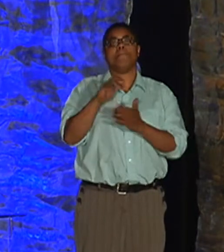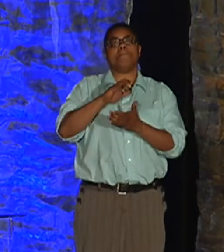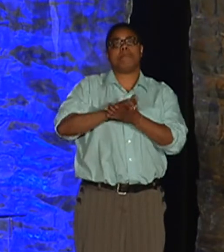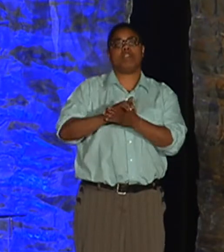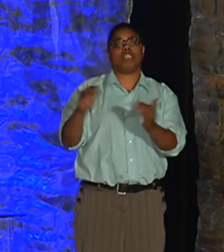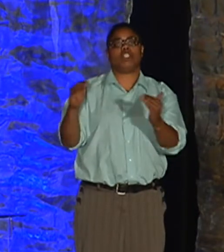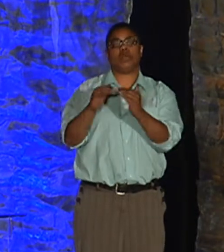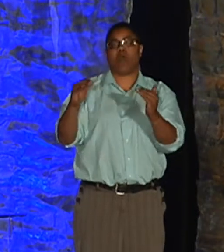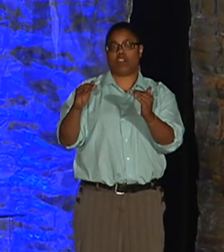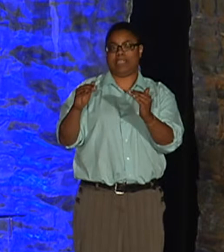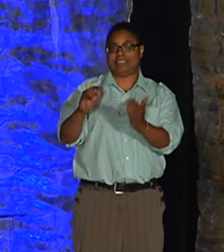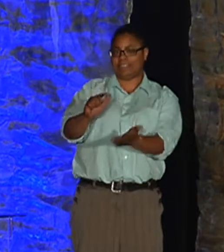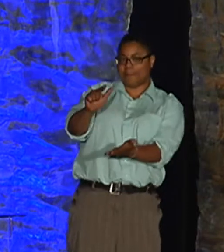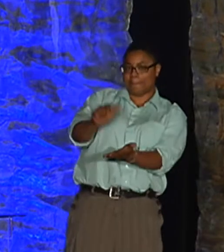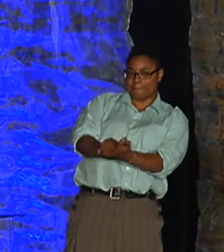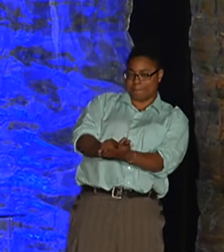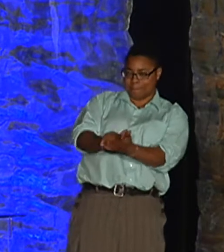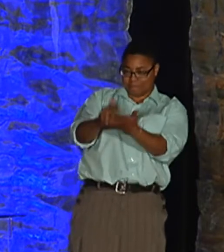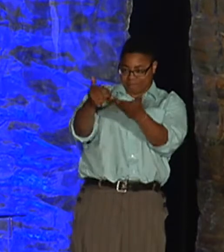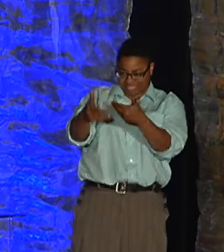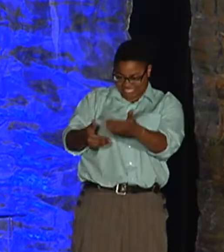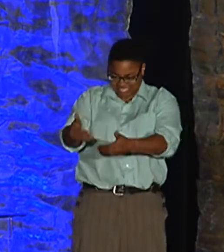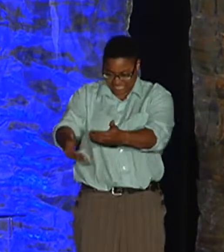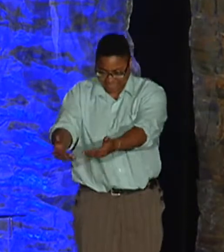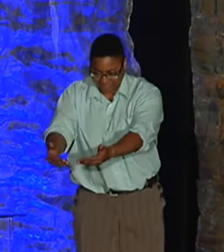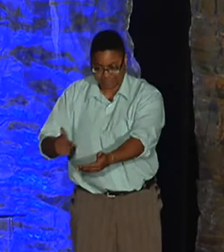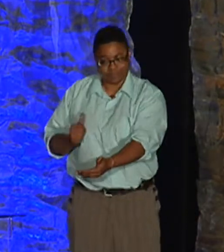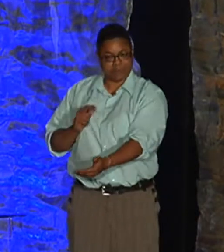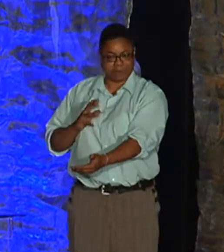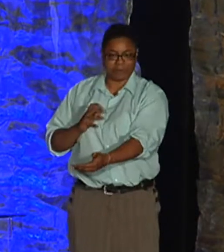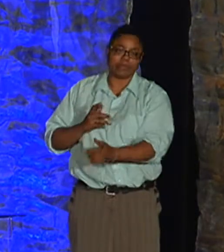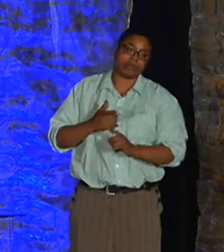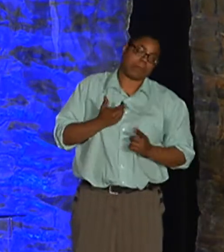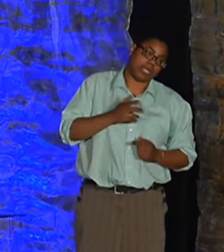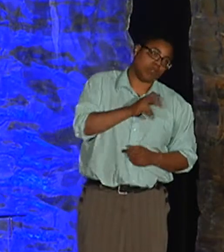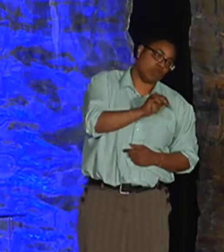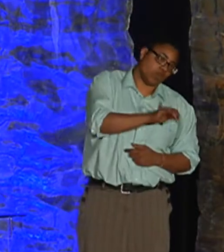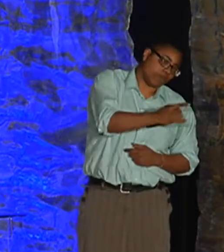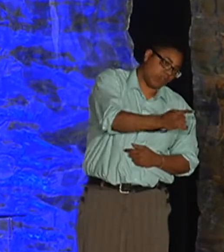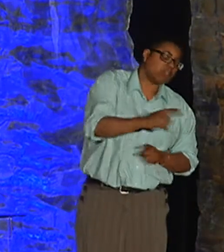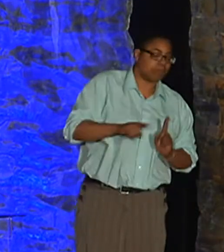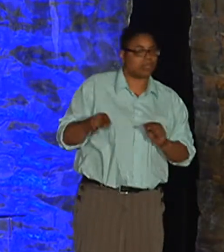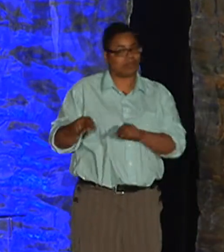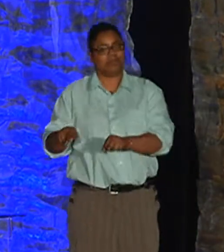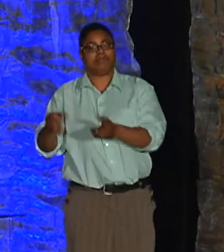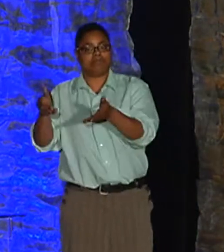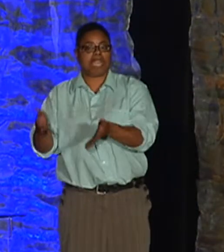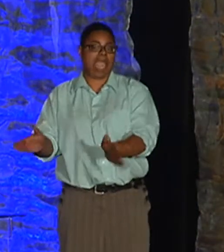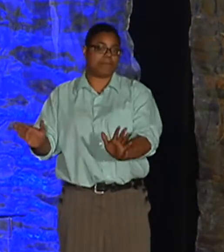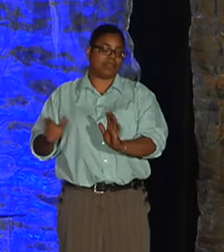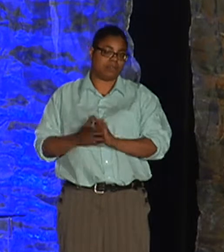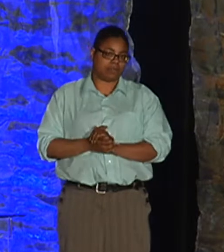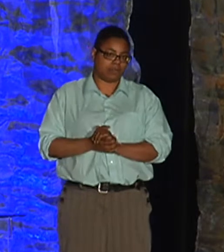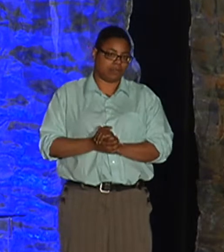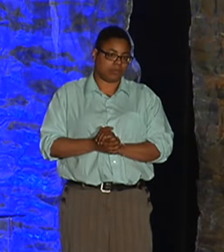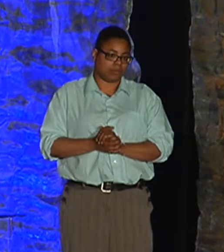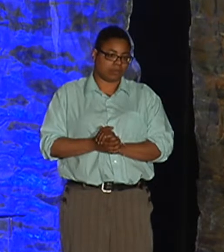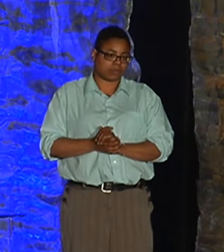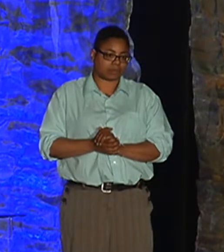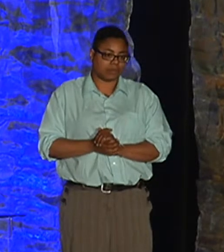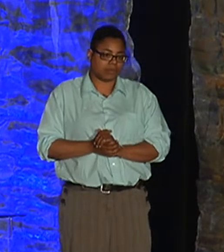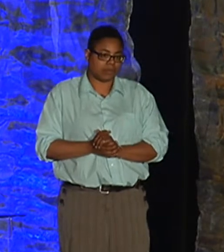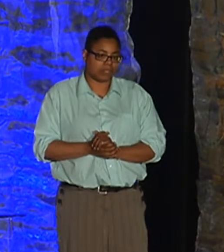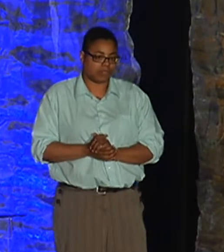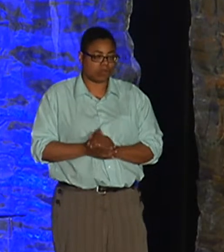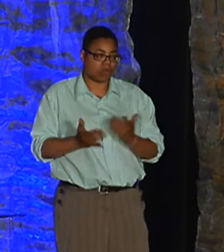Not too long after this wonderful state did. And I can call this state and Illinois